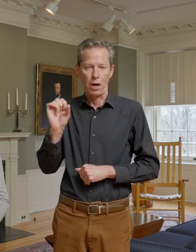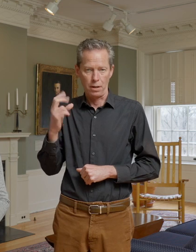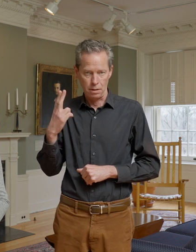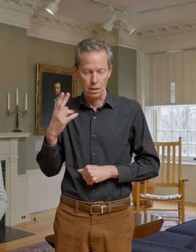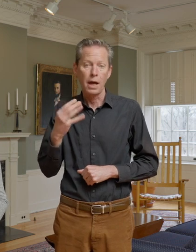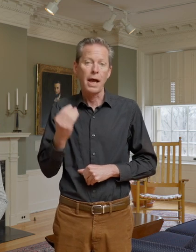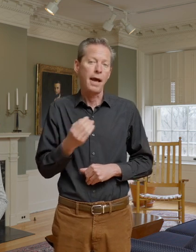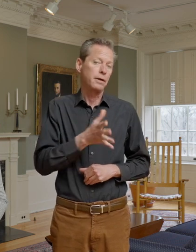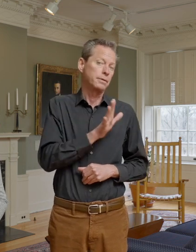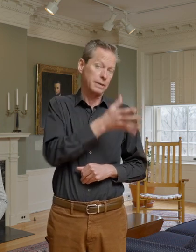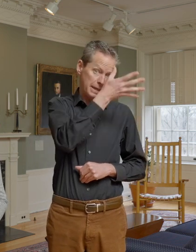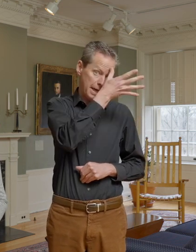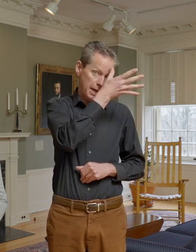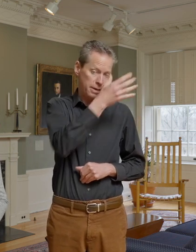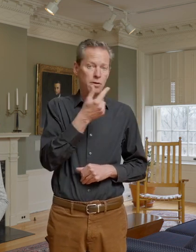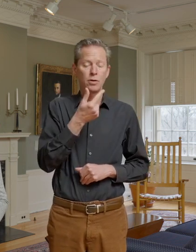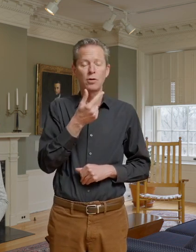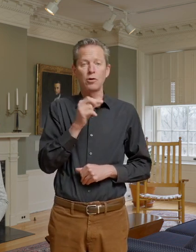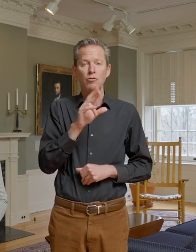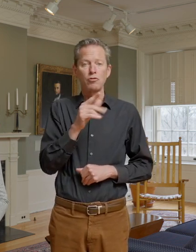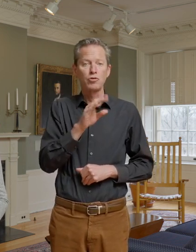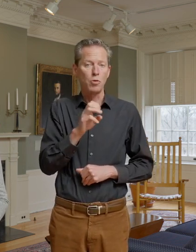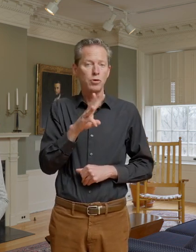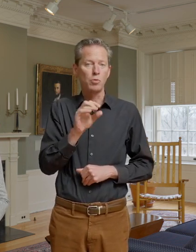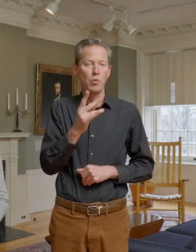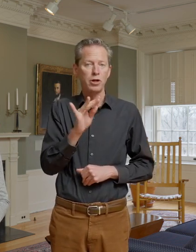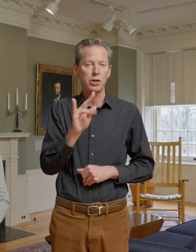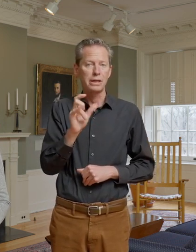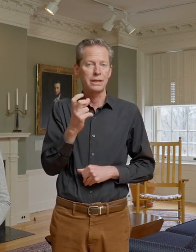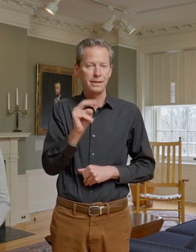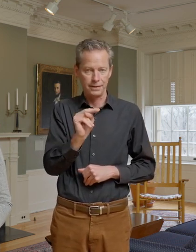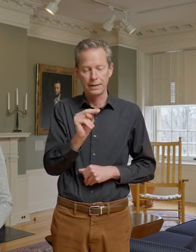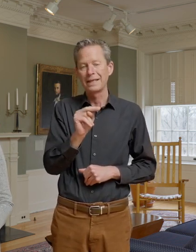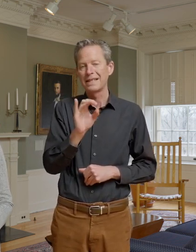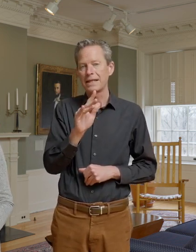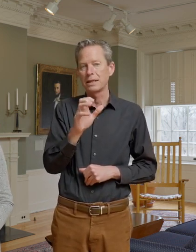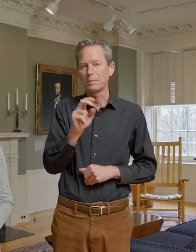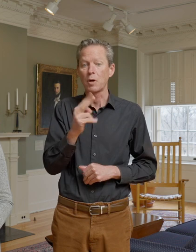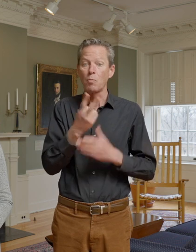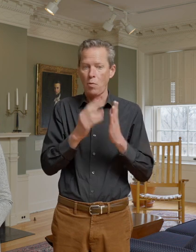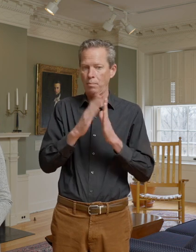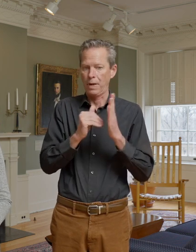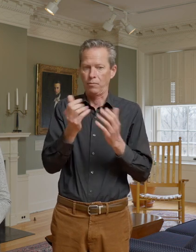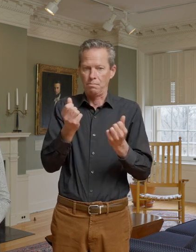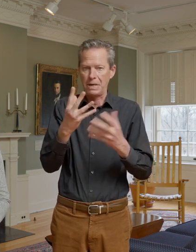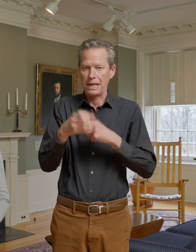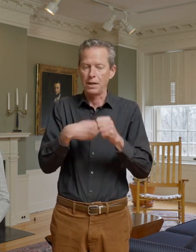and then his dad, George Washington Eastman. Both of those paintings were painted many years after they had passed away